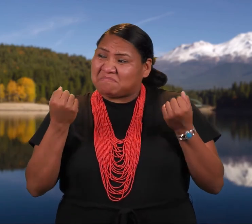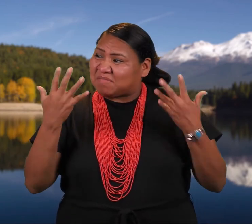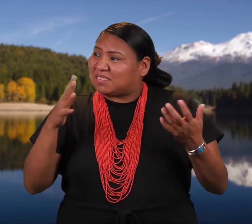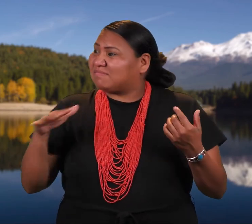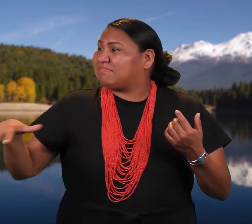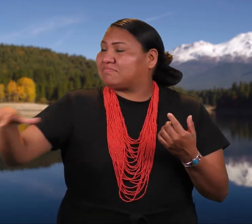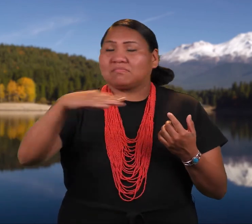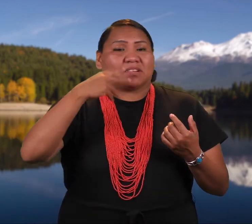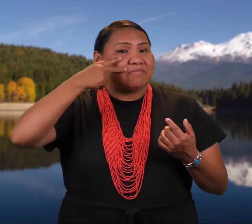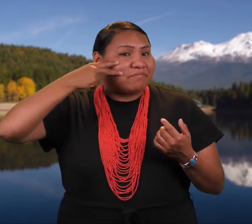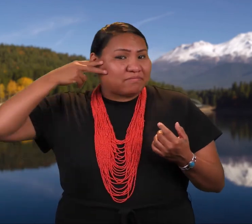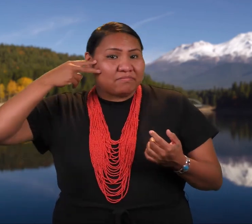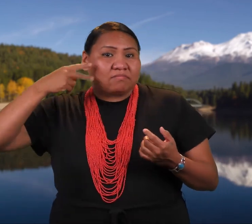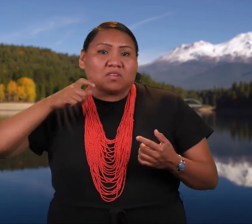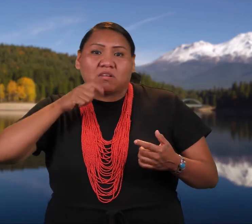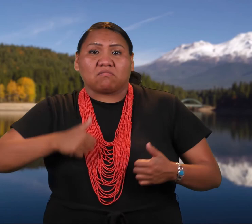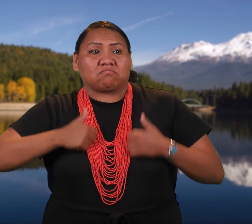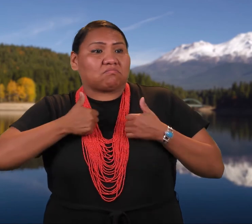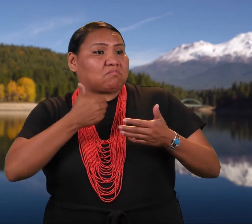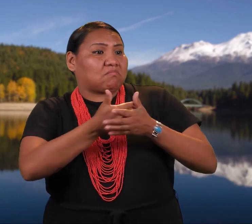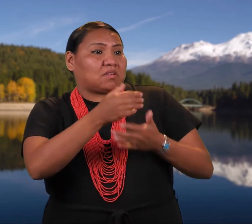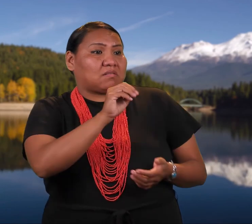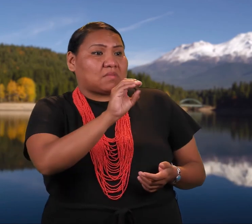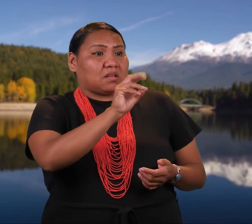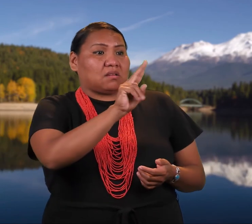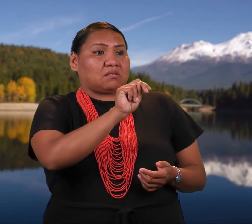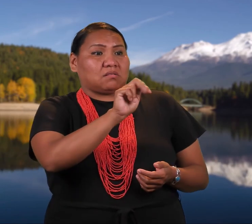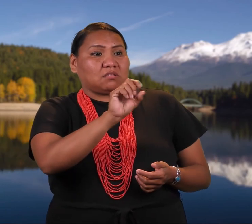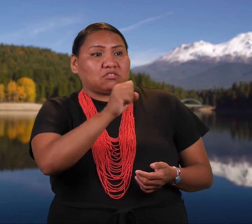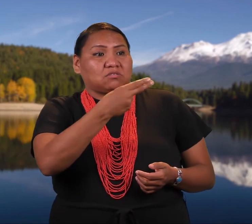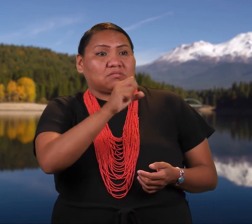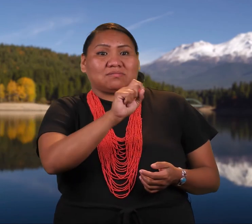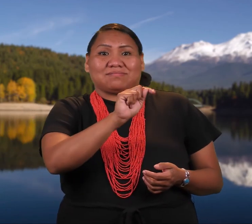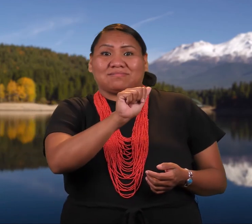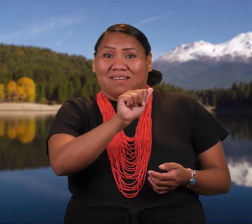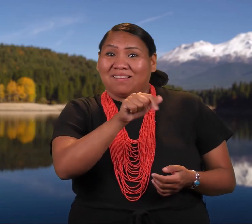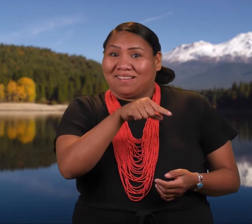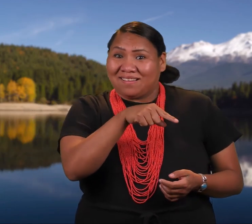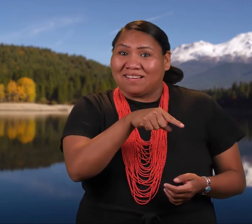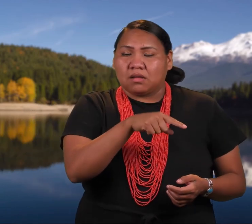That's why the Indians living around Mount Shasta would never kill a grizzly bear.